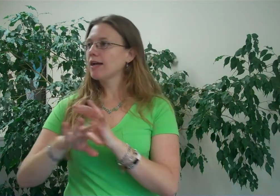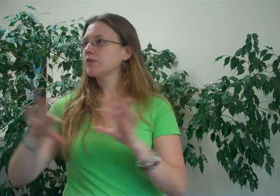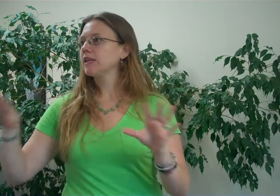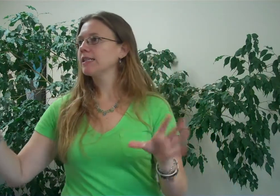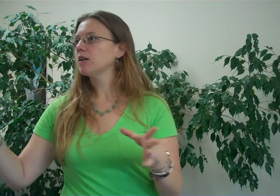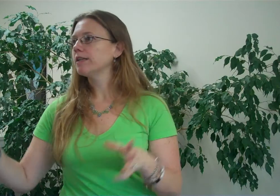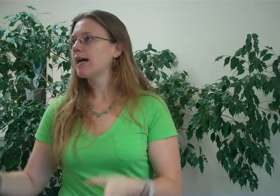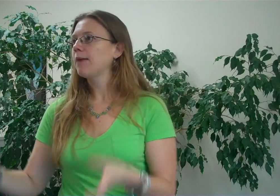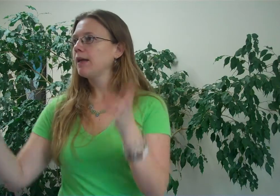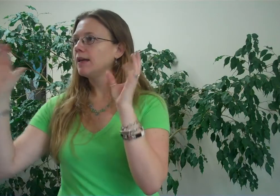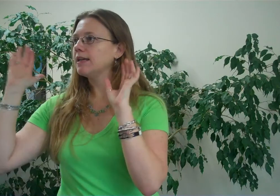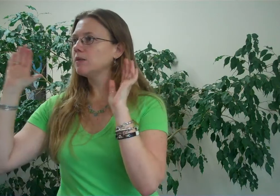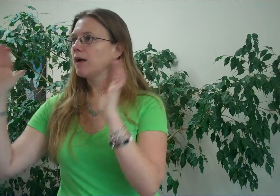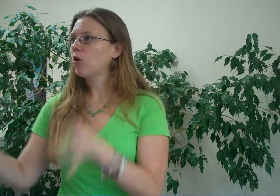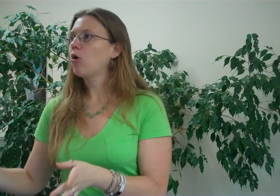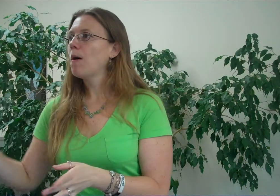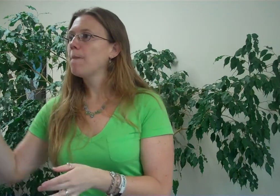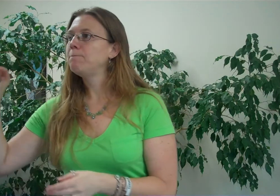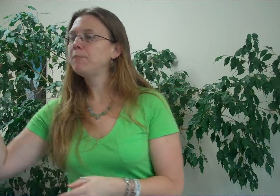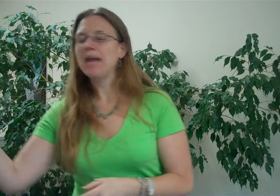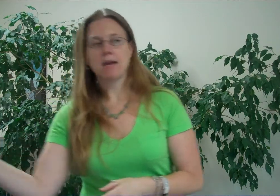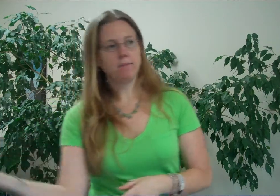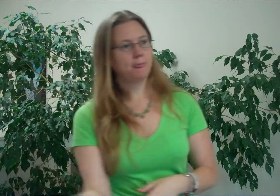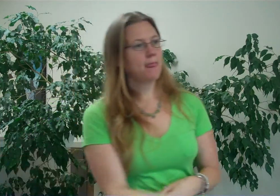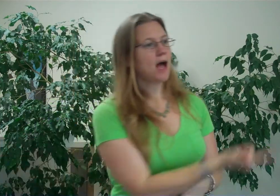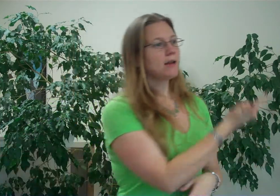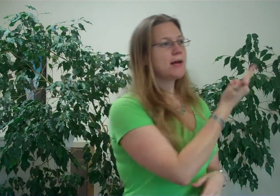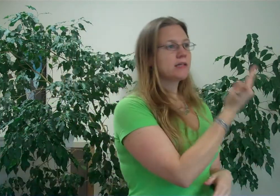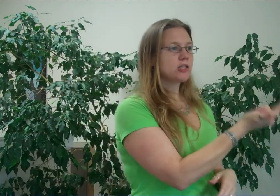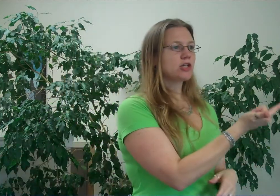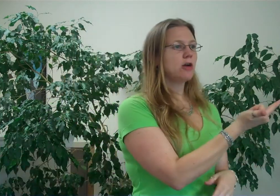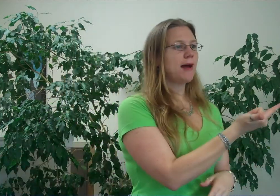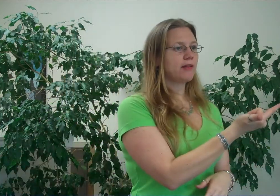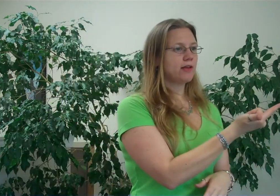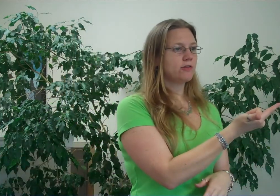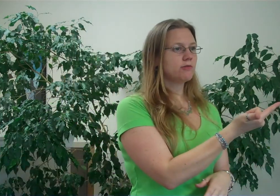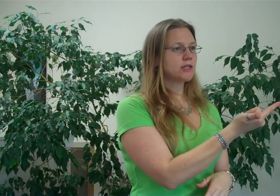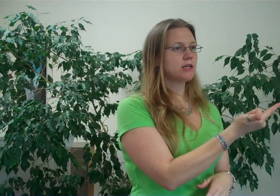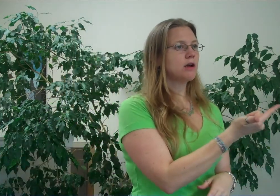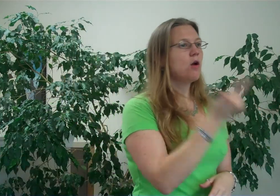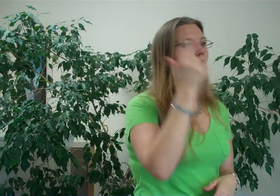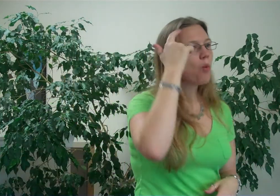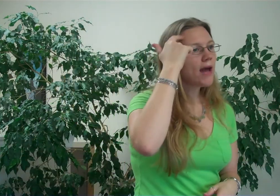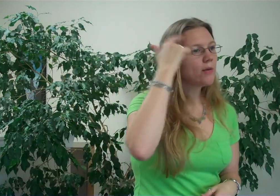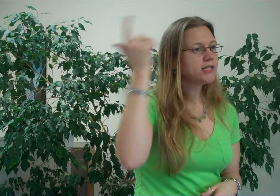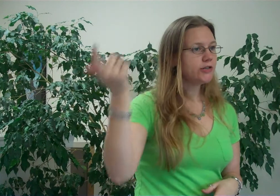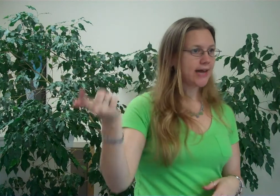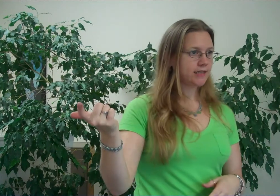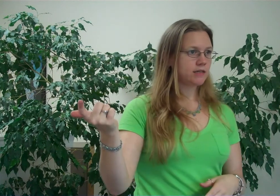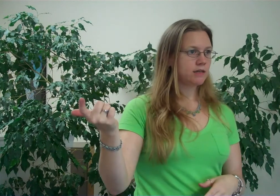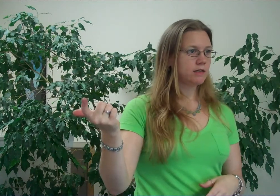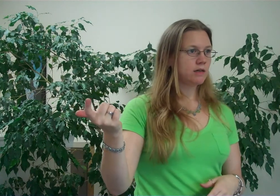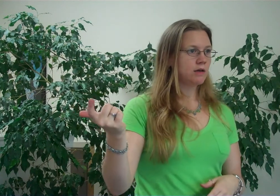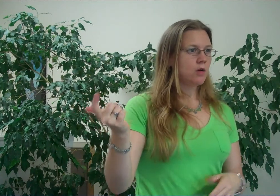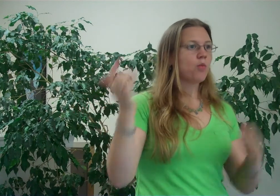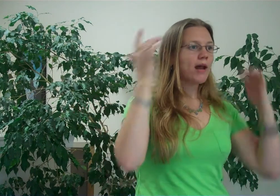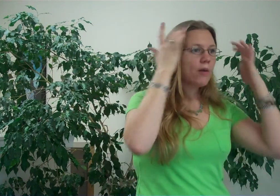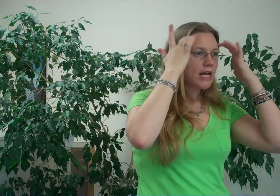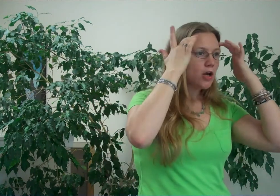exercising all the time, get to my goal, bam, automatically start to go back in the other direction? Why do I do that? Why do I know